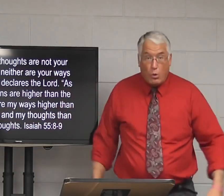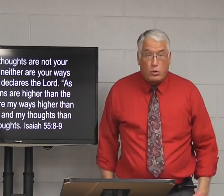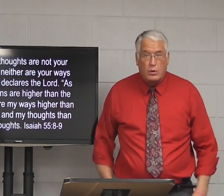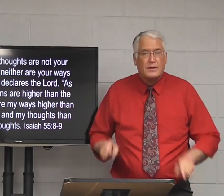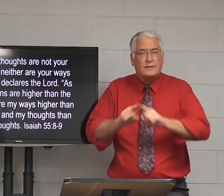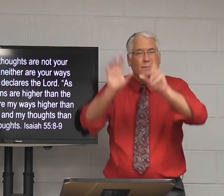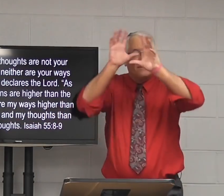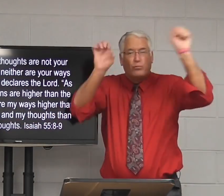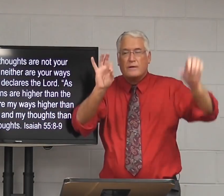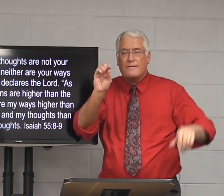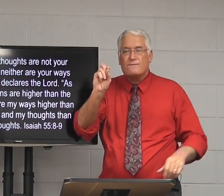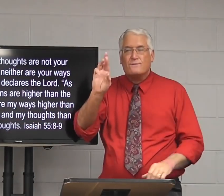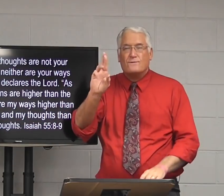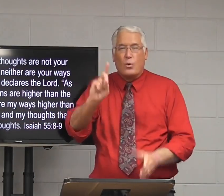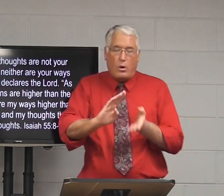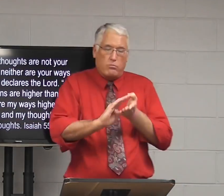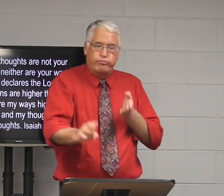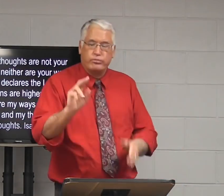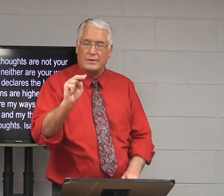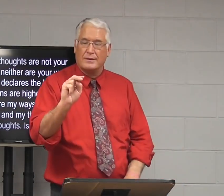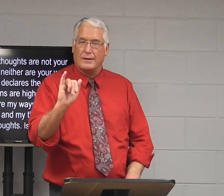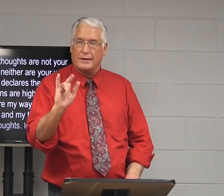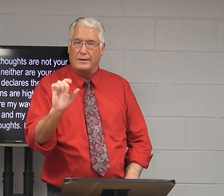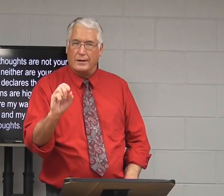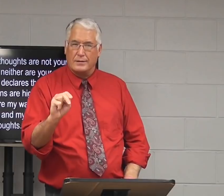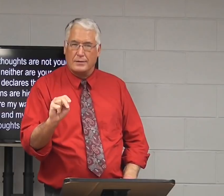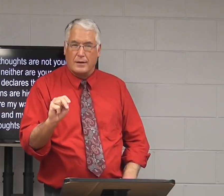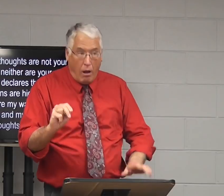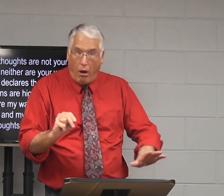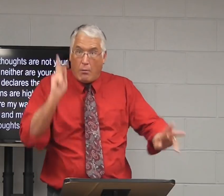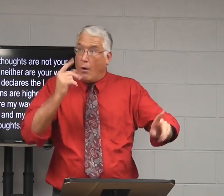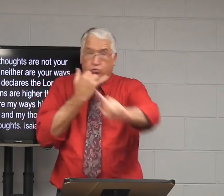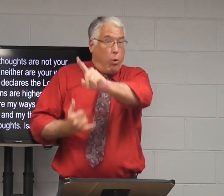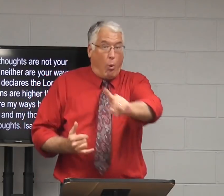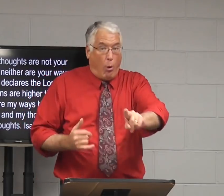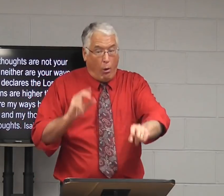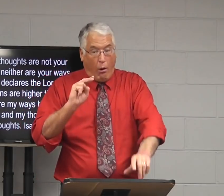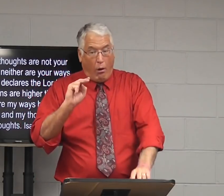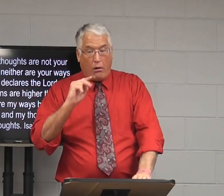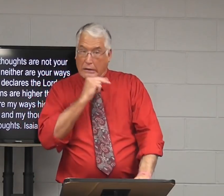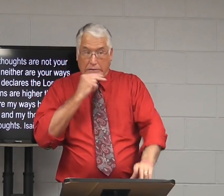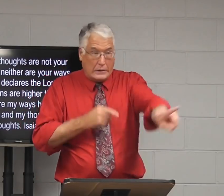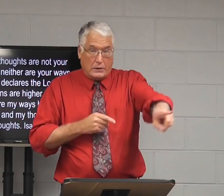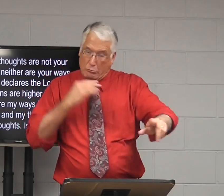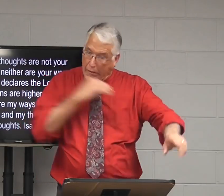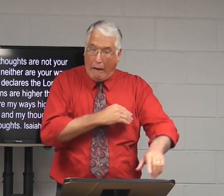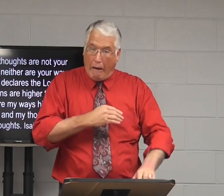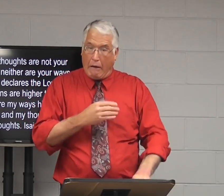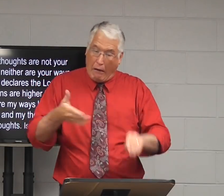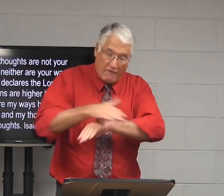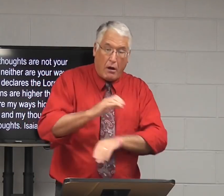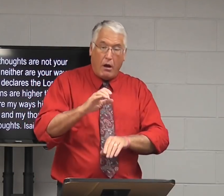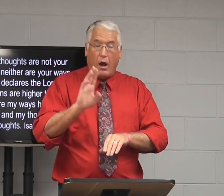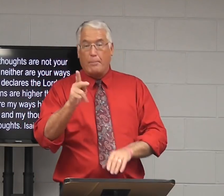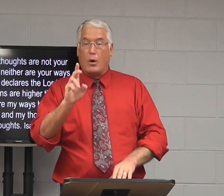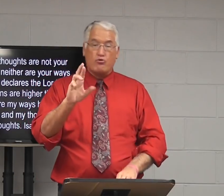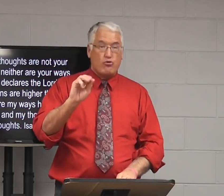You know, same as President Ford. You know, when he pardoned Nixon, people thought he was wrong. Why did you do that?